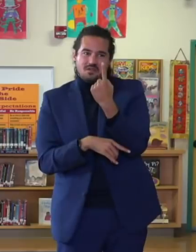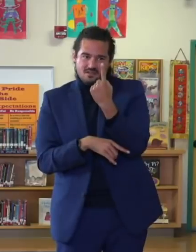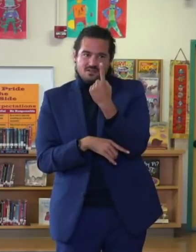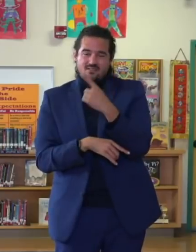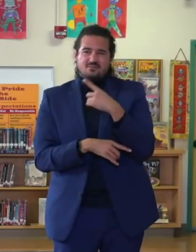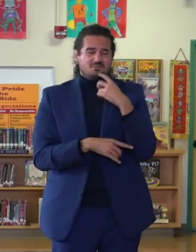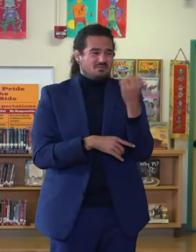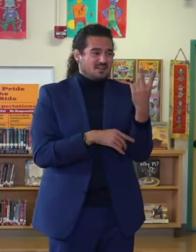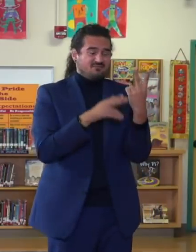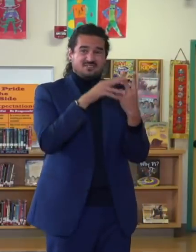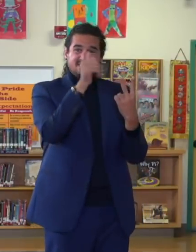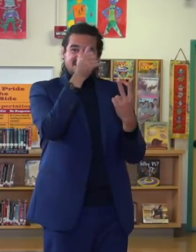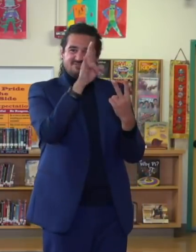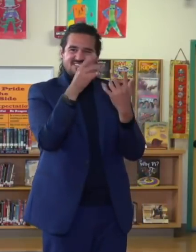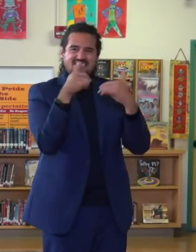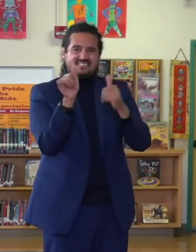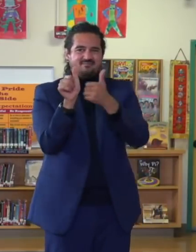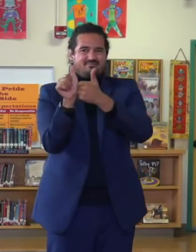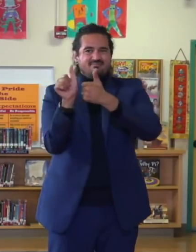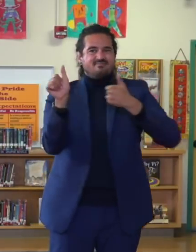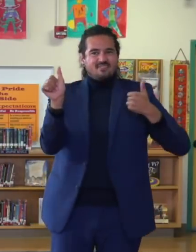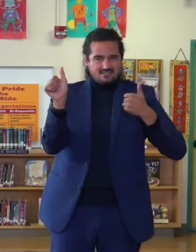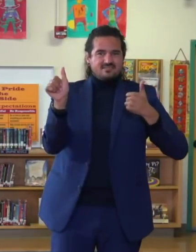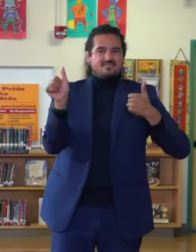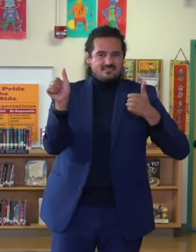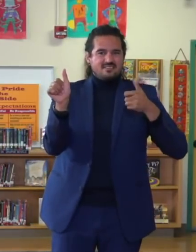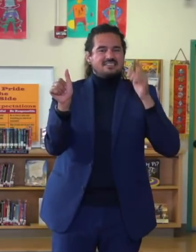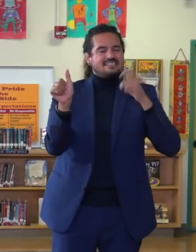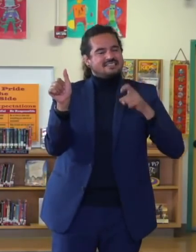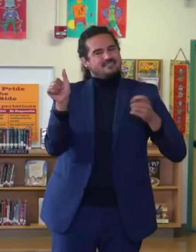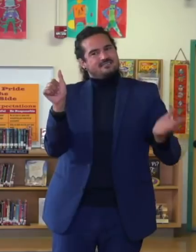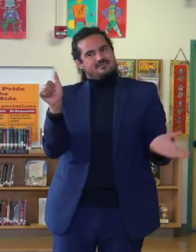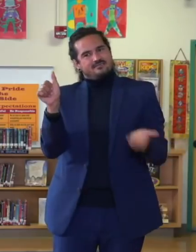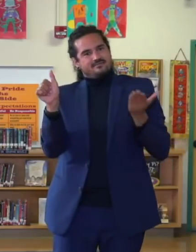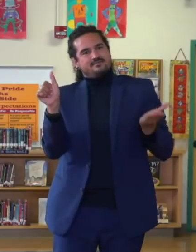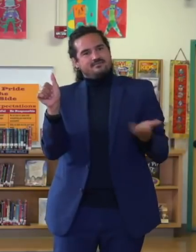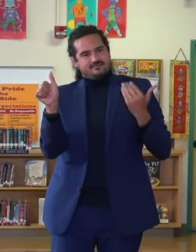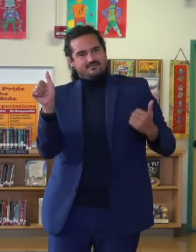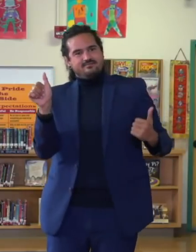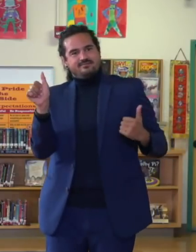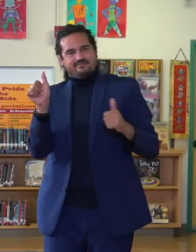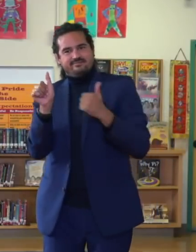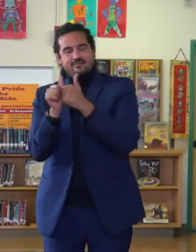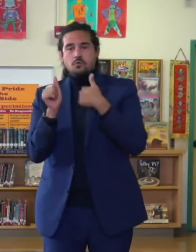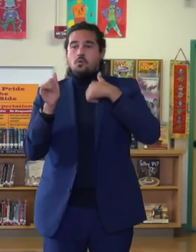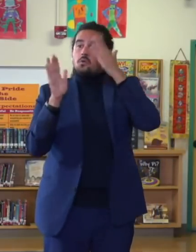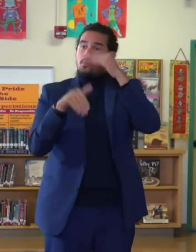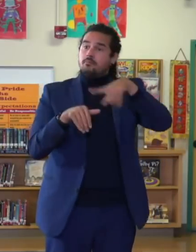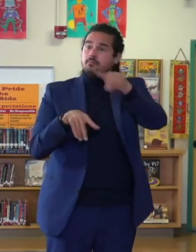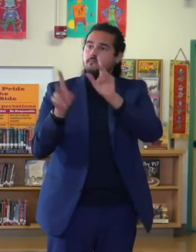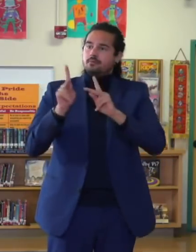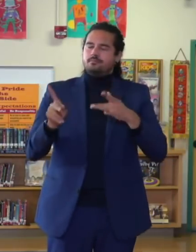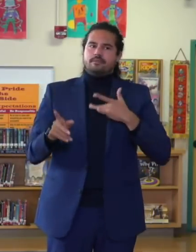to get vaccinated. We have no trepidation, no,